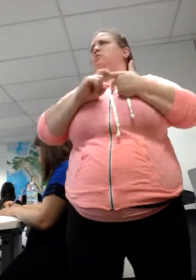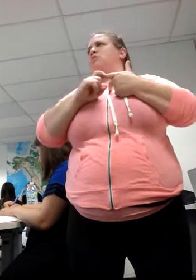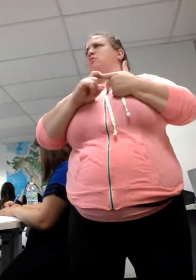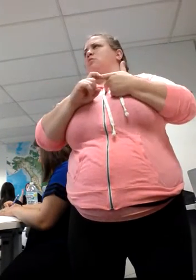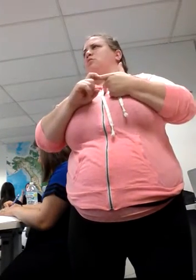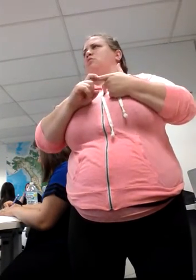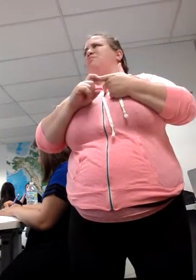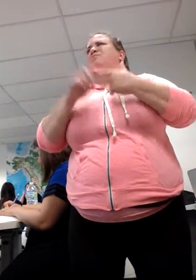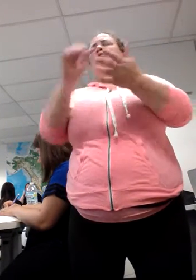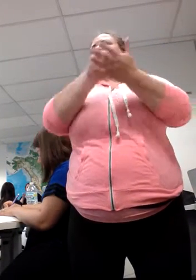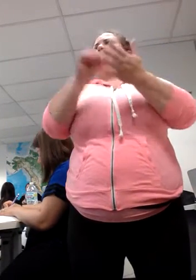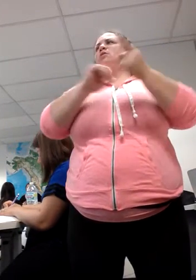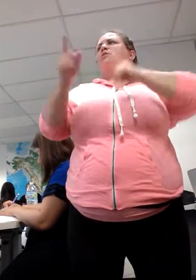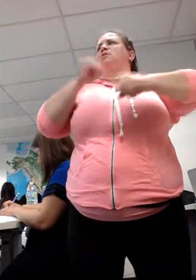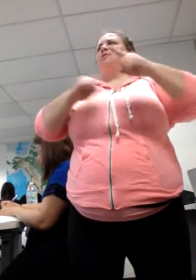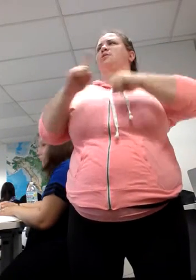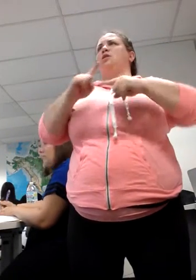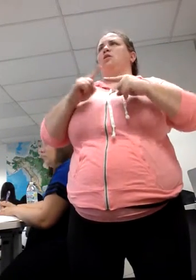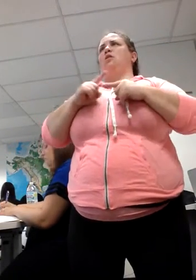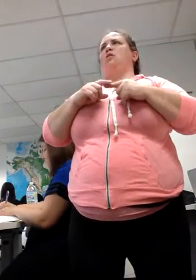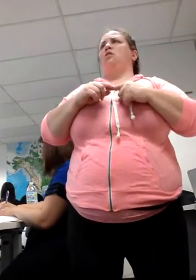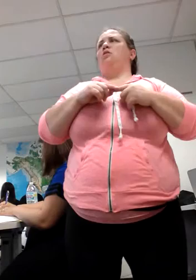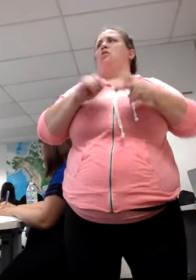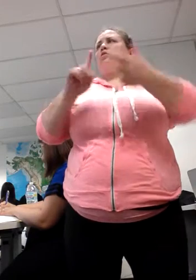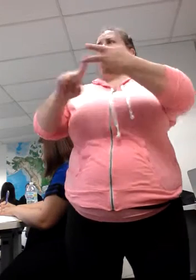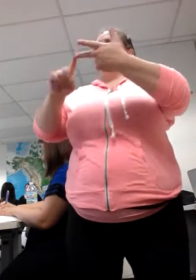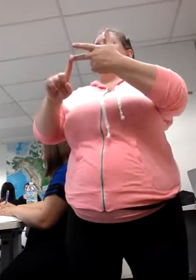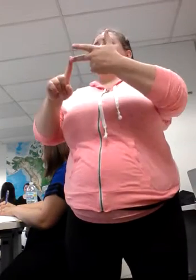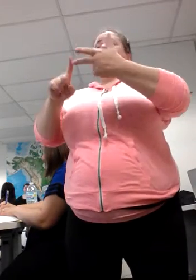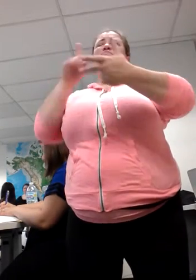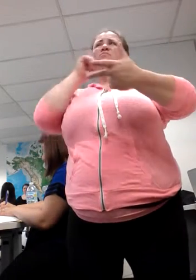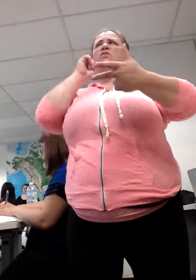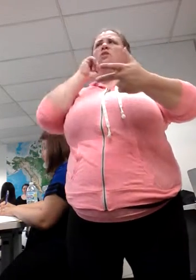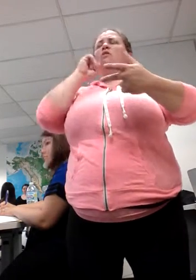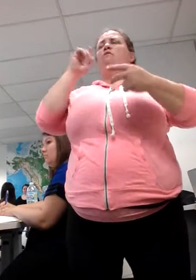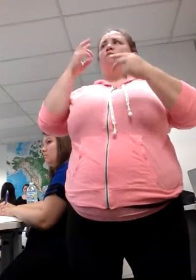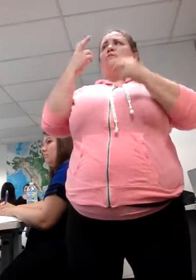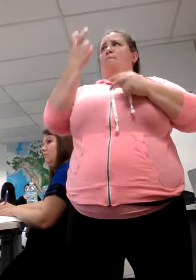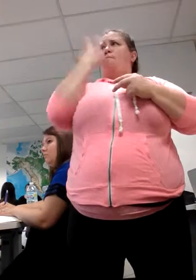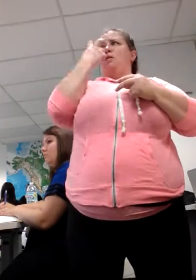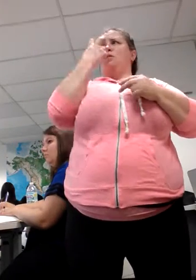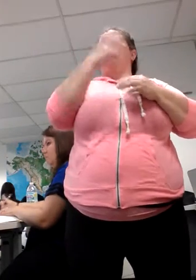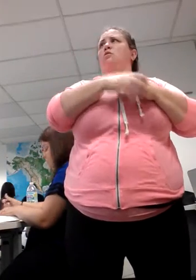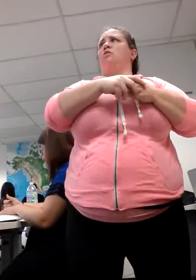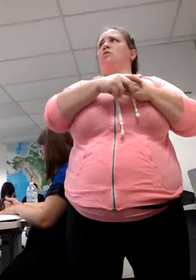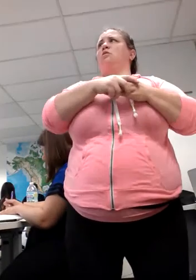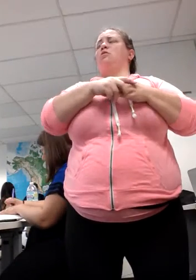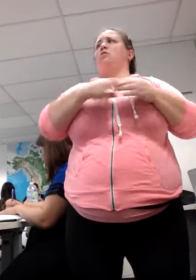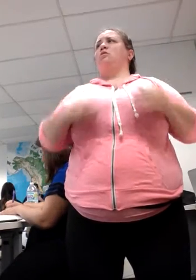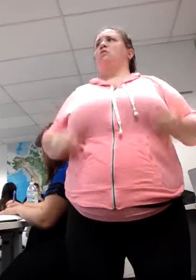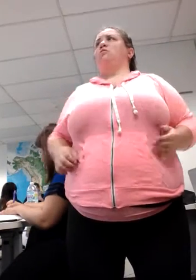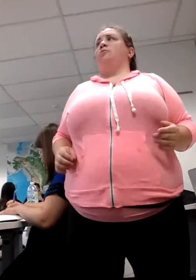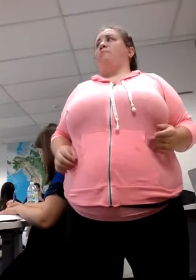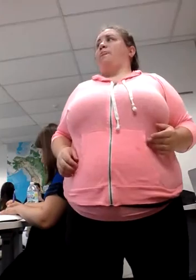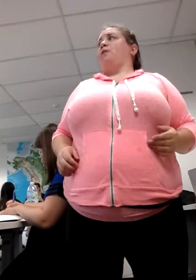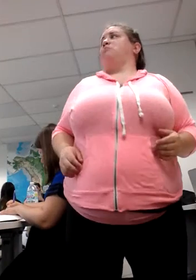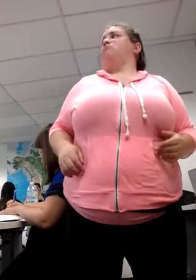interpreting. Okay? That was part of the CERN's article. So the second C is,